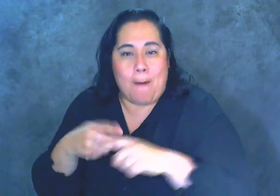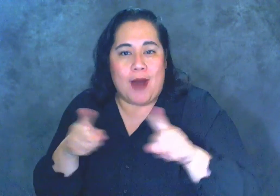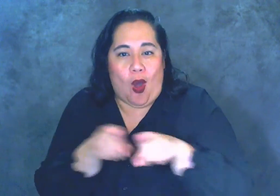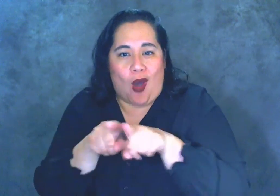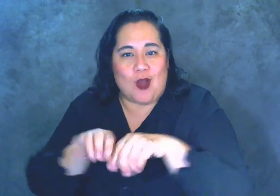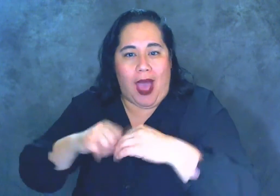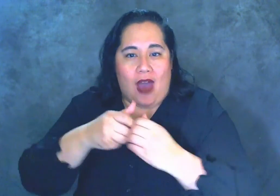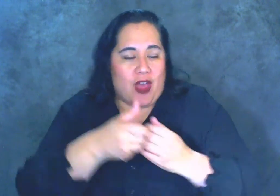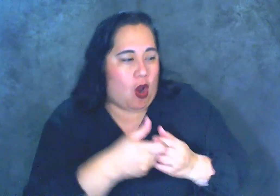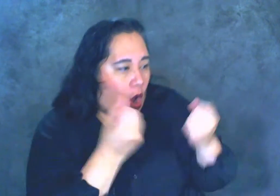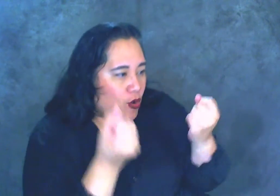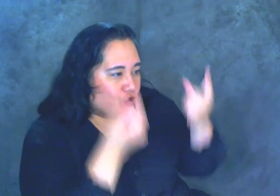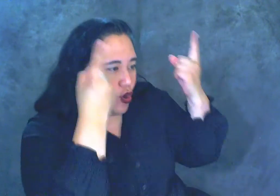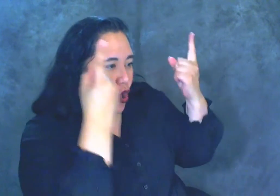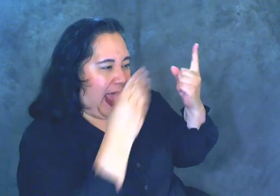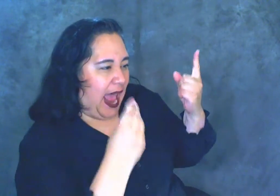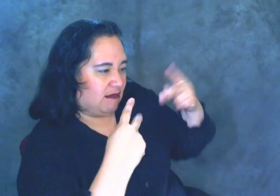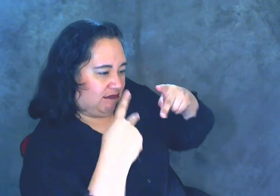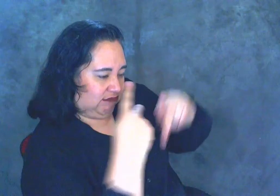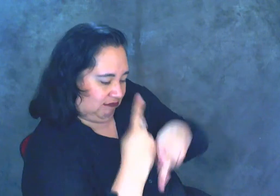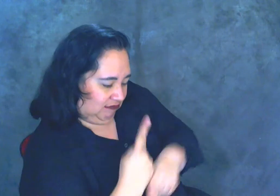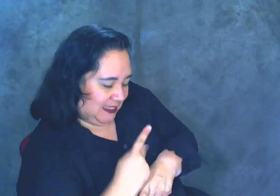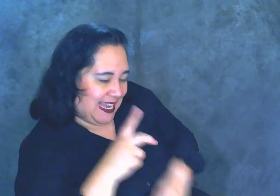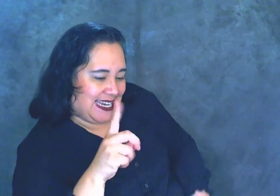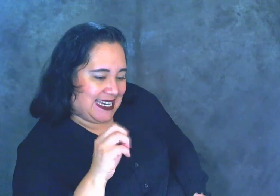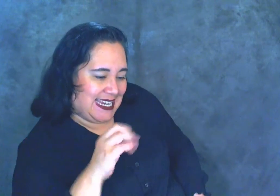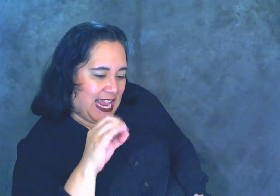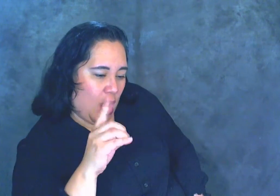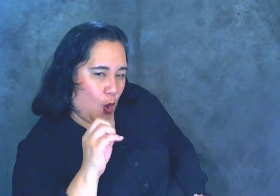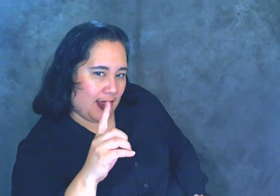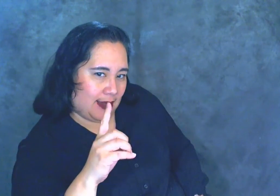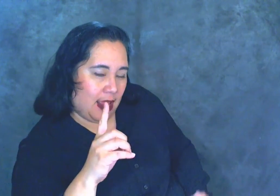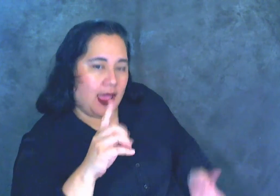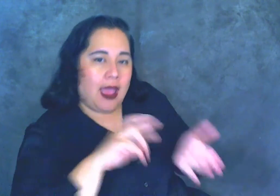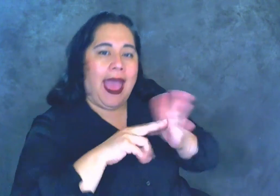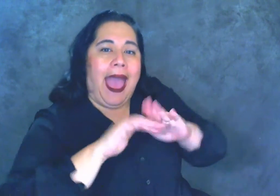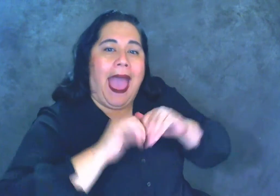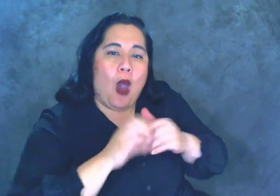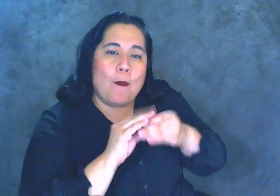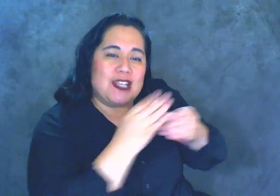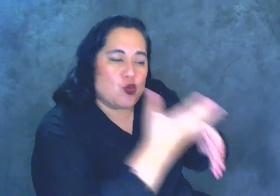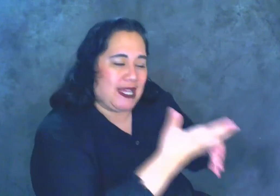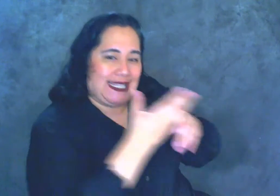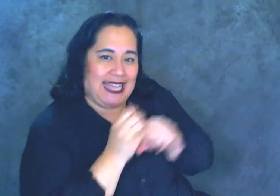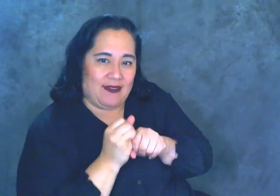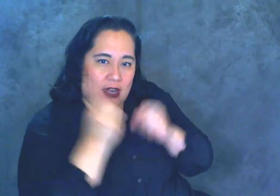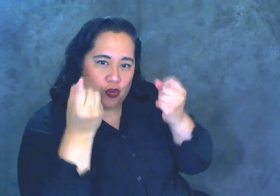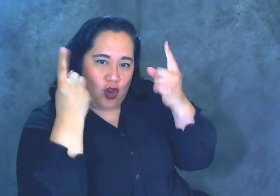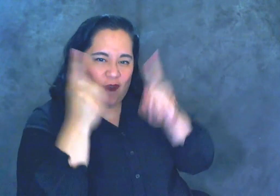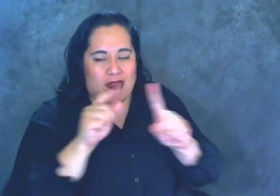and decoded, and how the message is received and understood from the other participant in